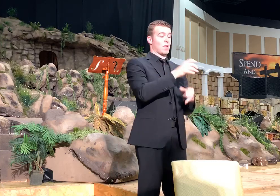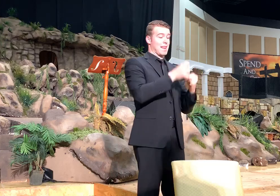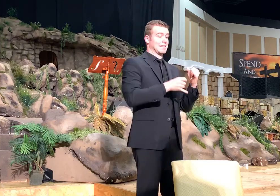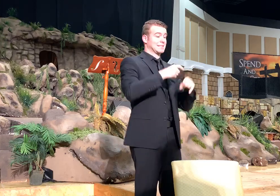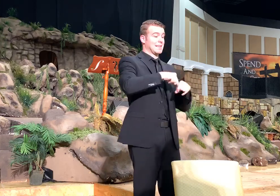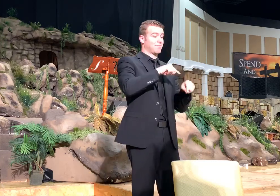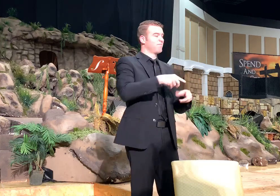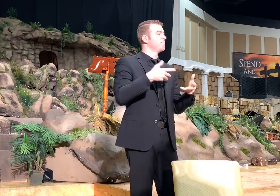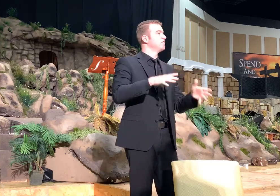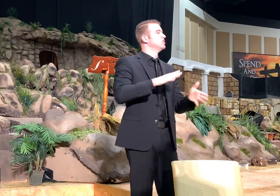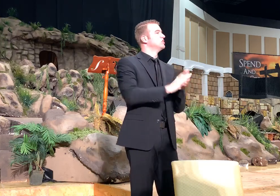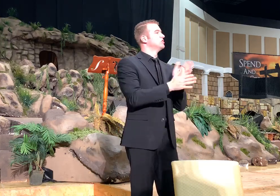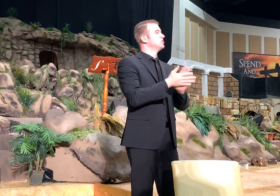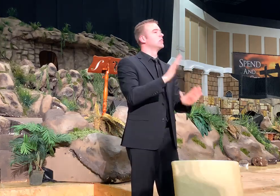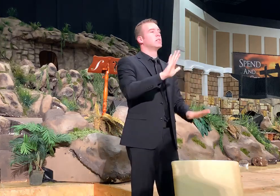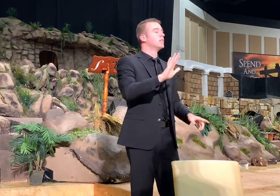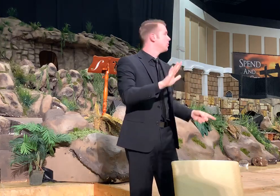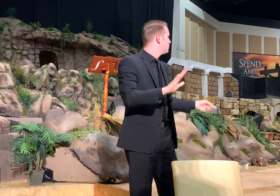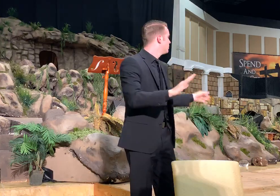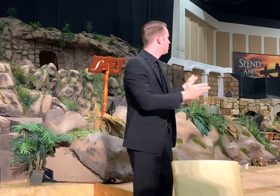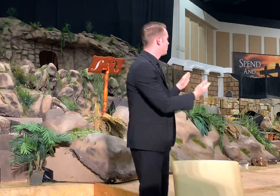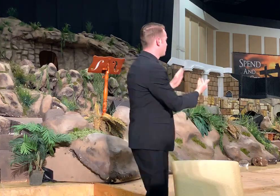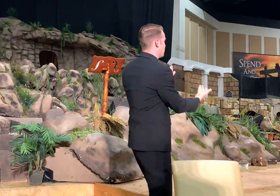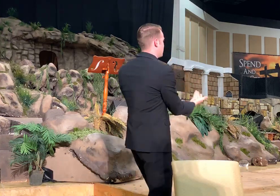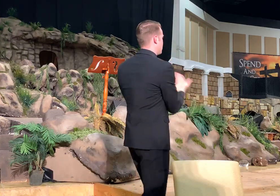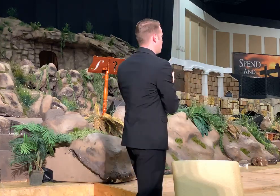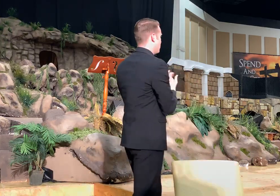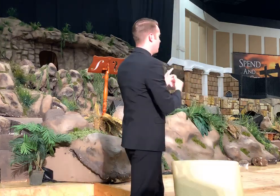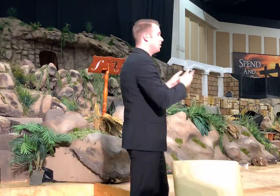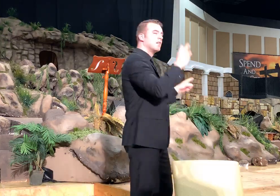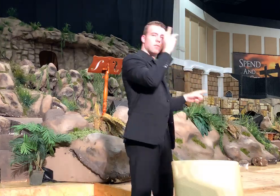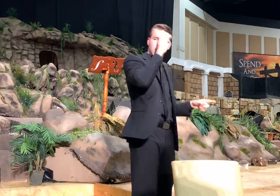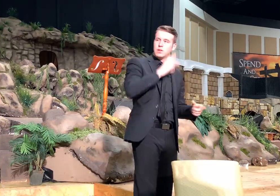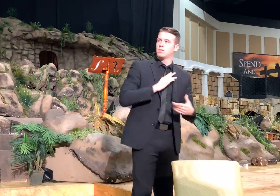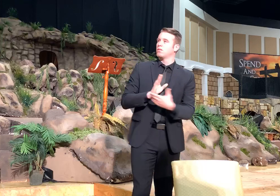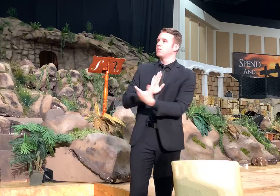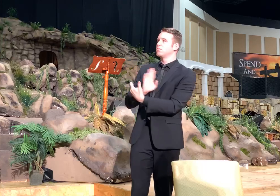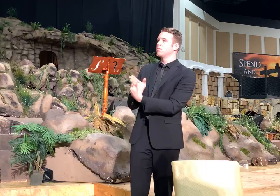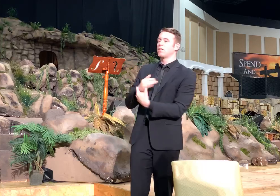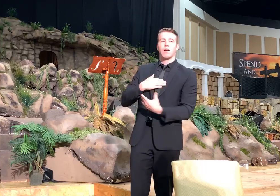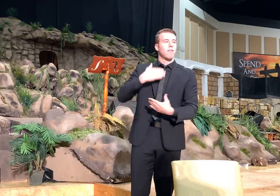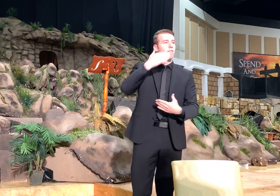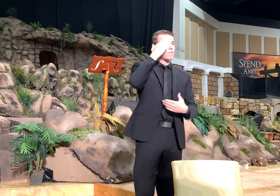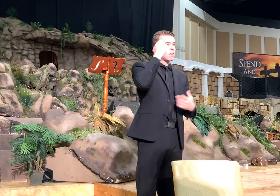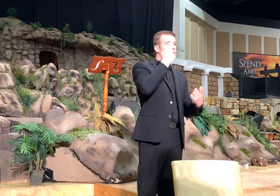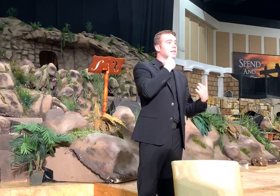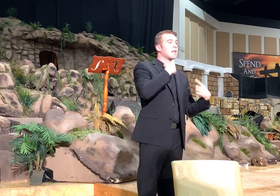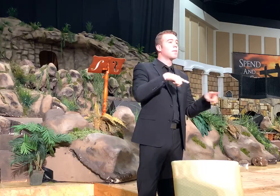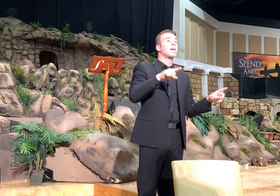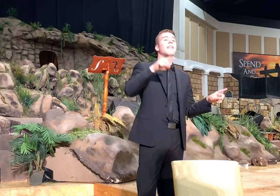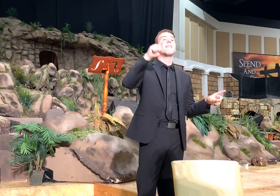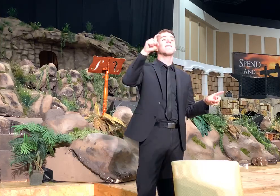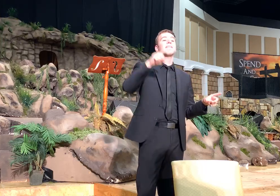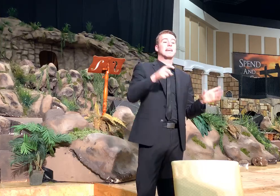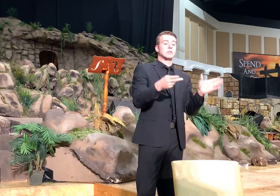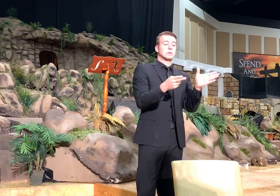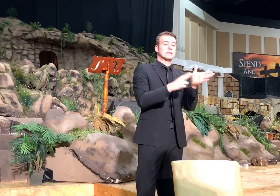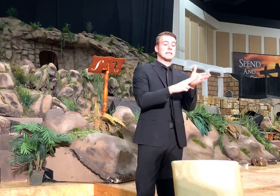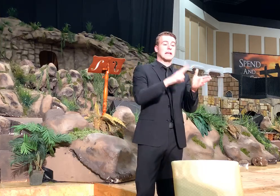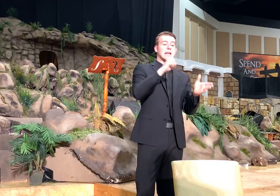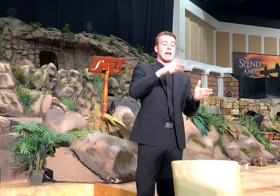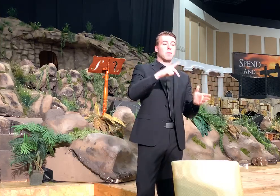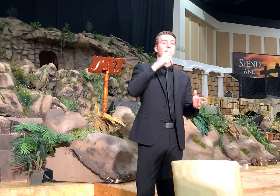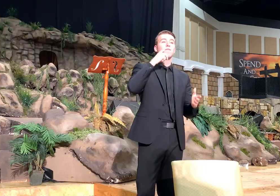last time. Brother Wilson, I hit you, brother, but I forgot on the announcement. They need to sign up